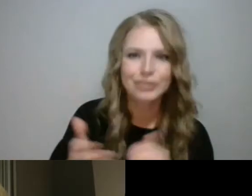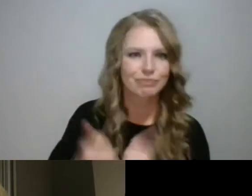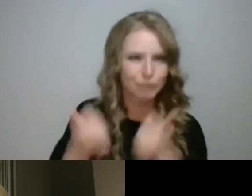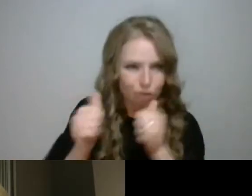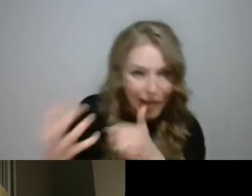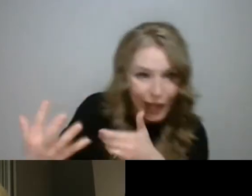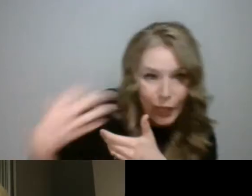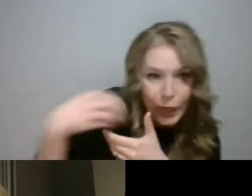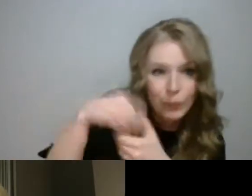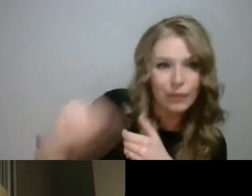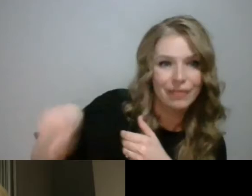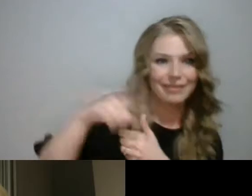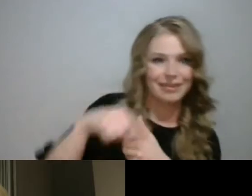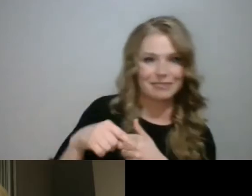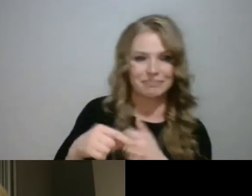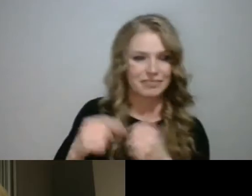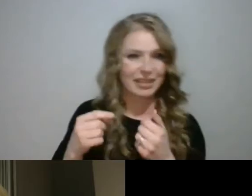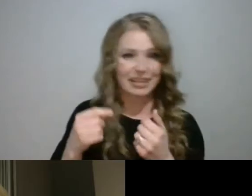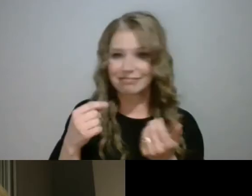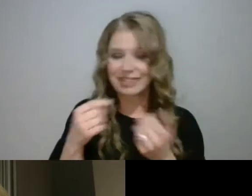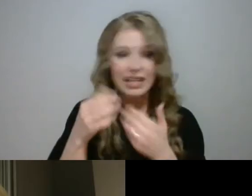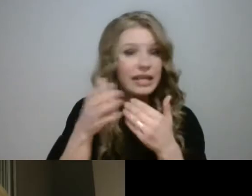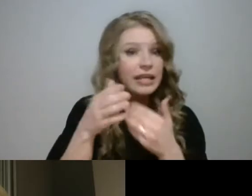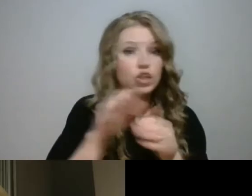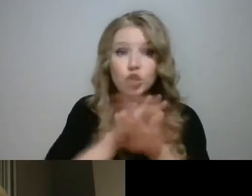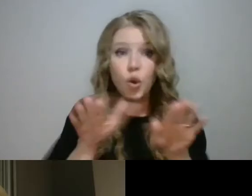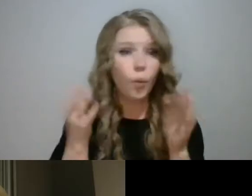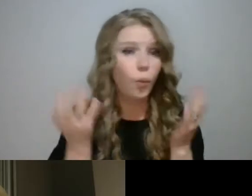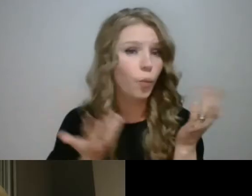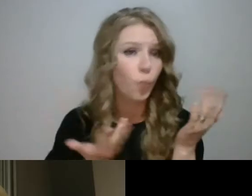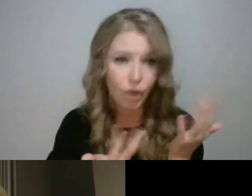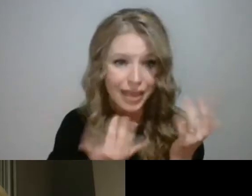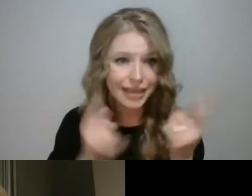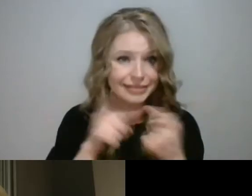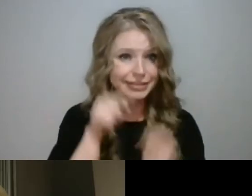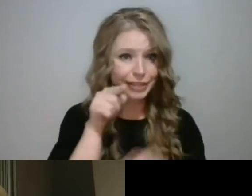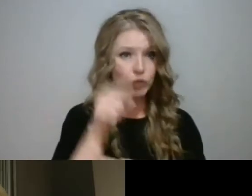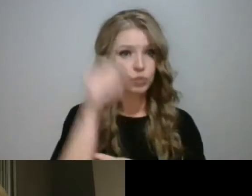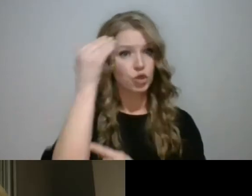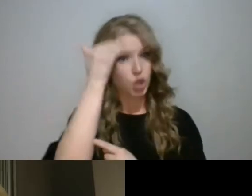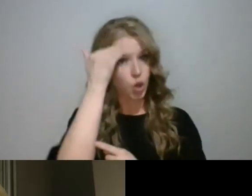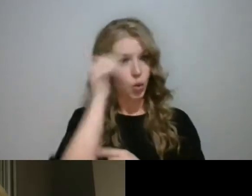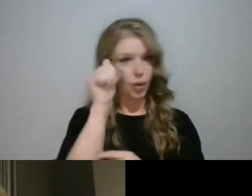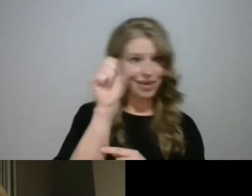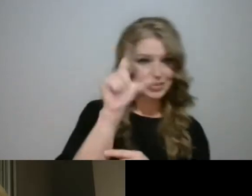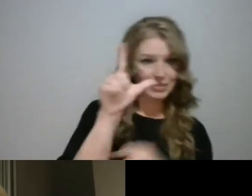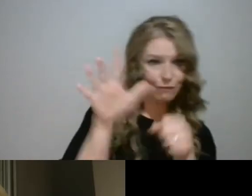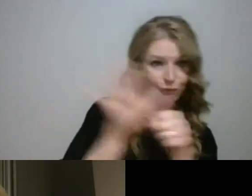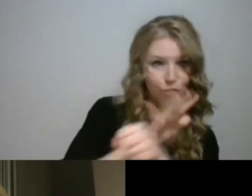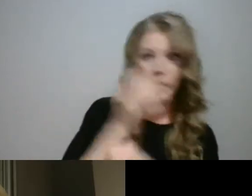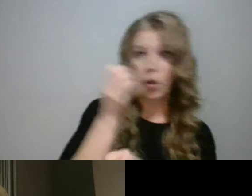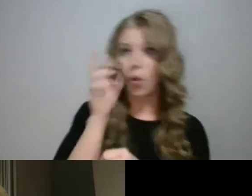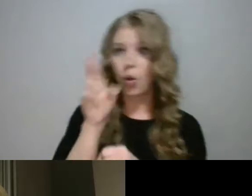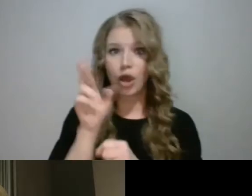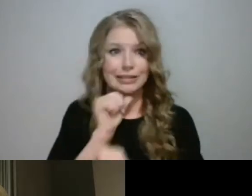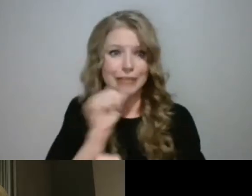worth letting people know that we are approachable and we want to be included. We don't have to wait